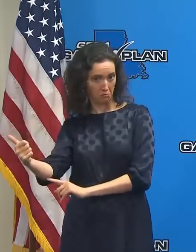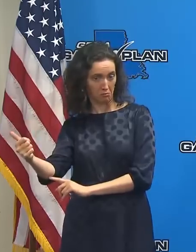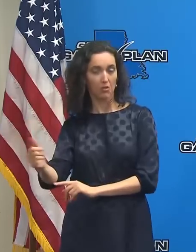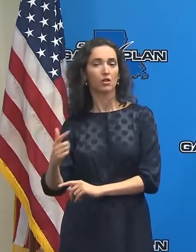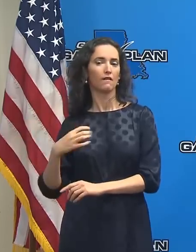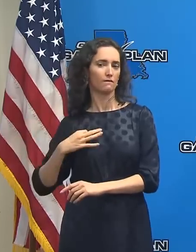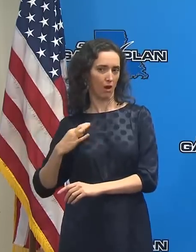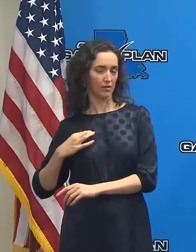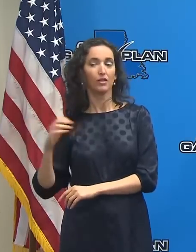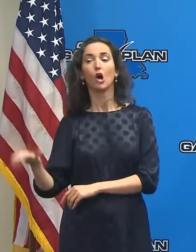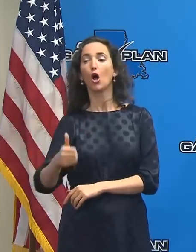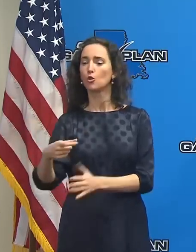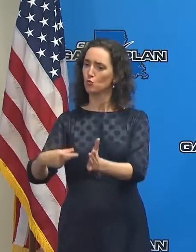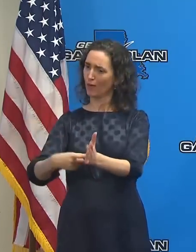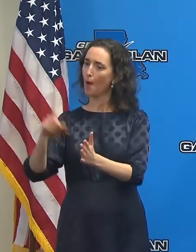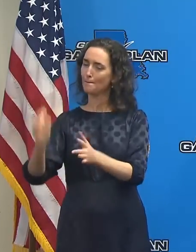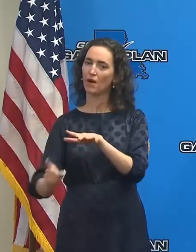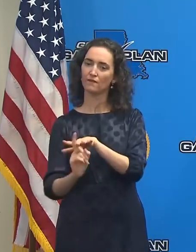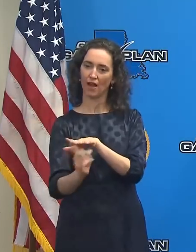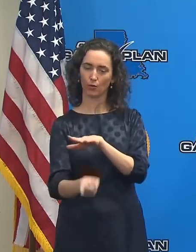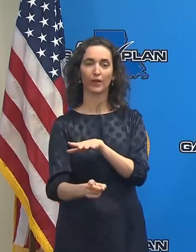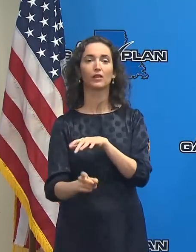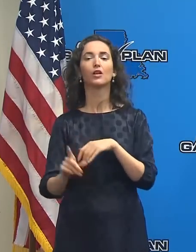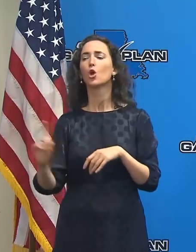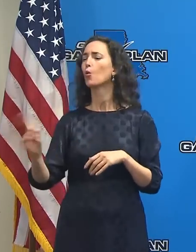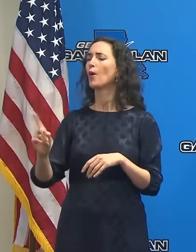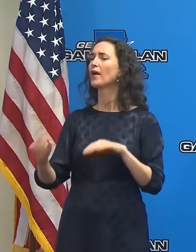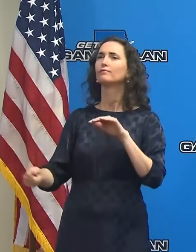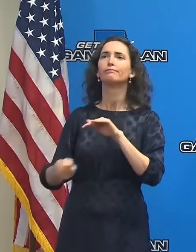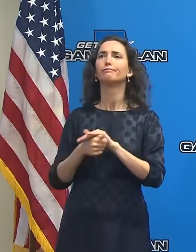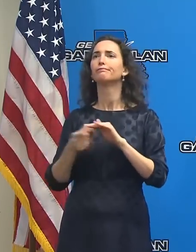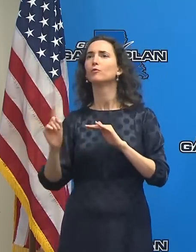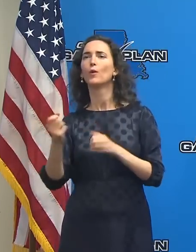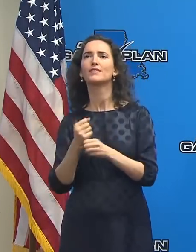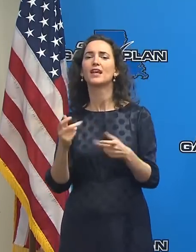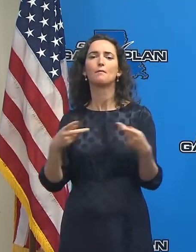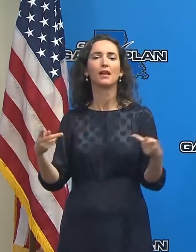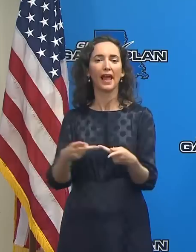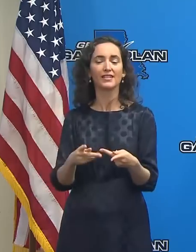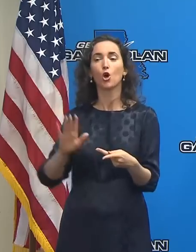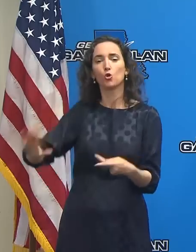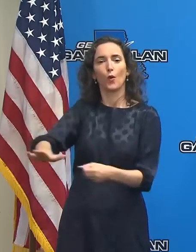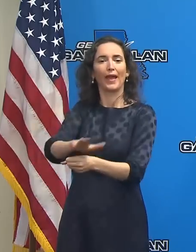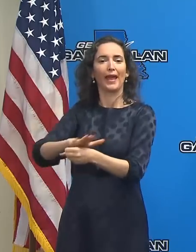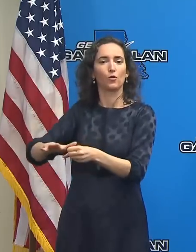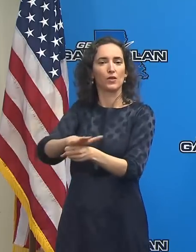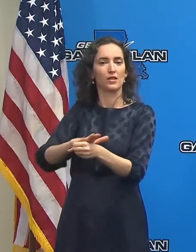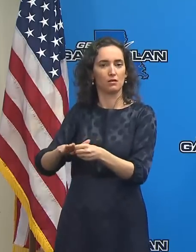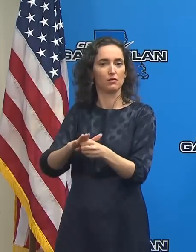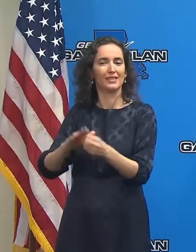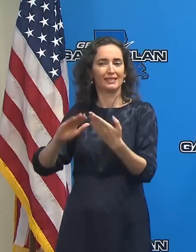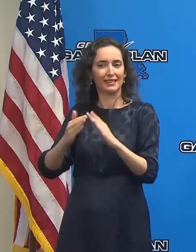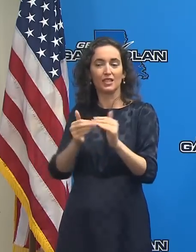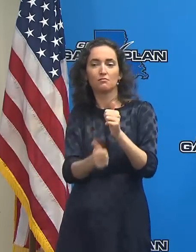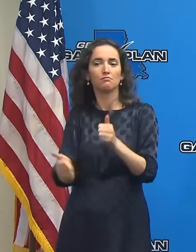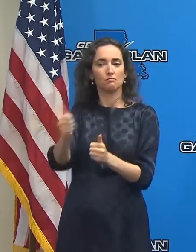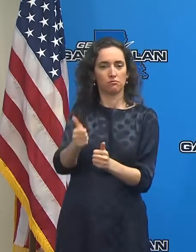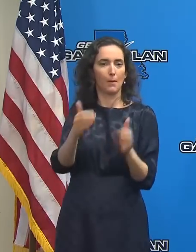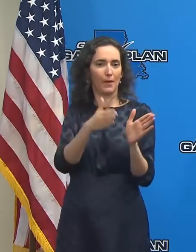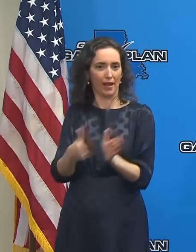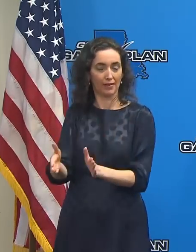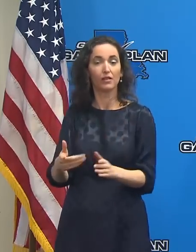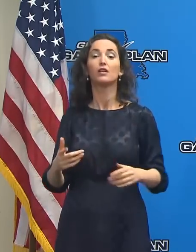for sheltering guidance from their local officials. We obviously have state shelters that we are setting up